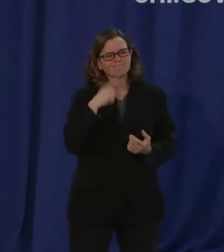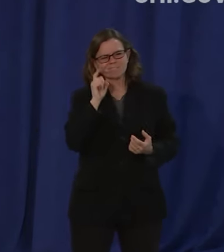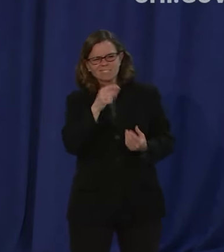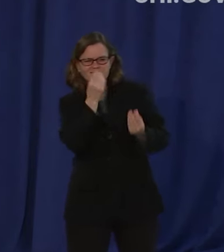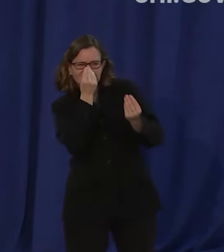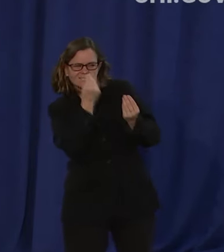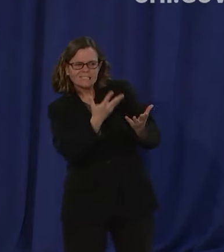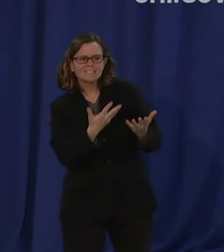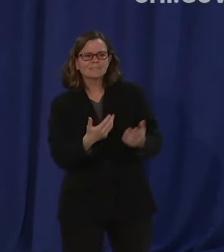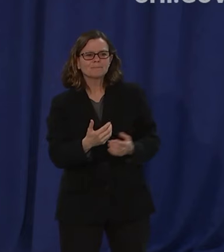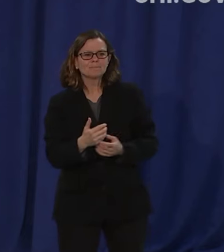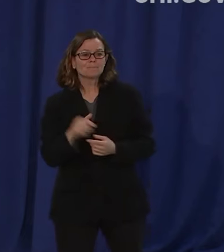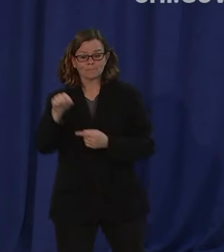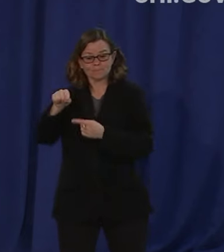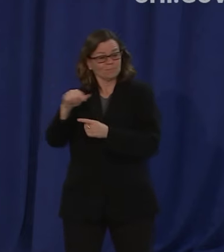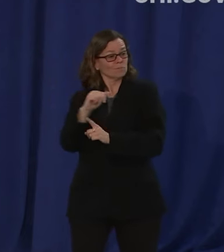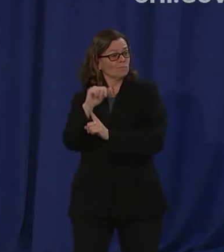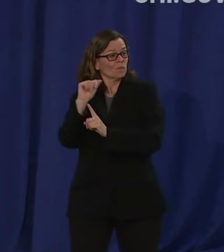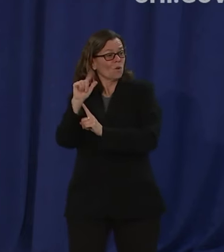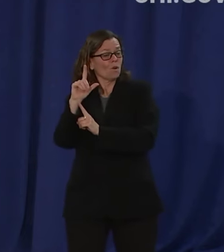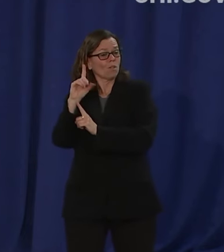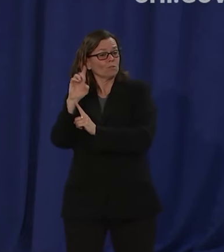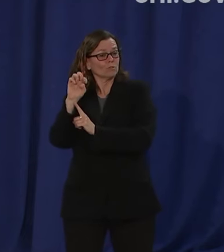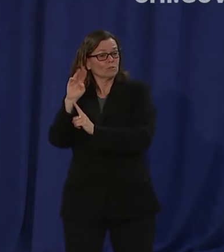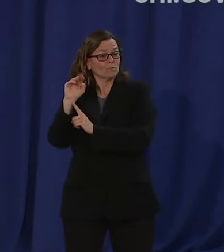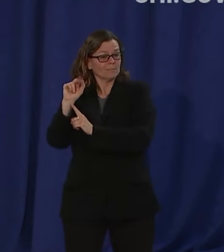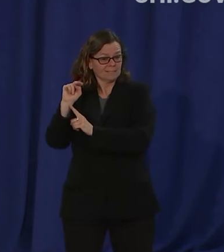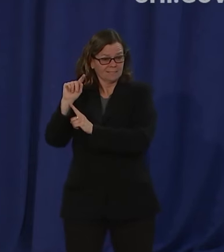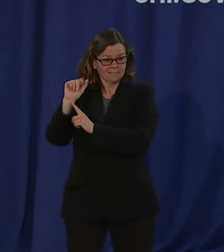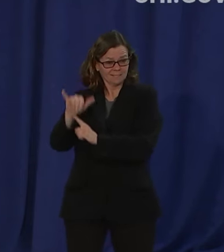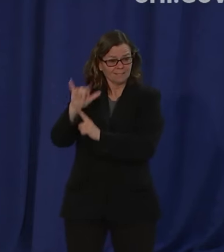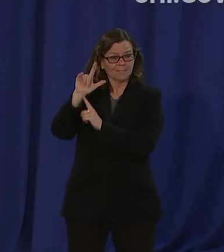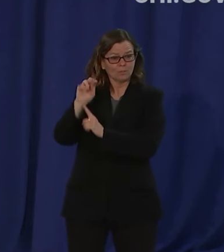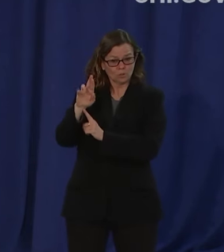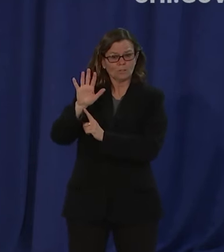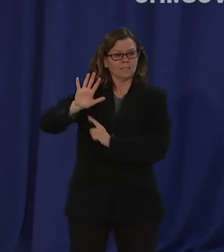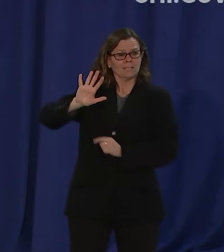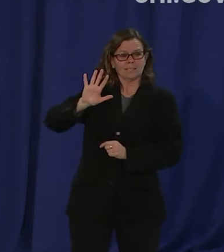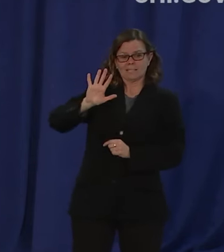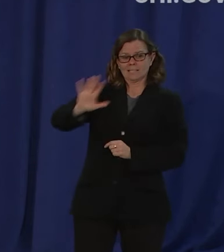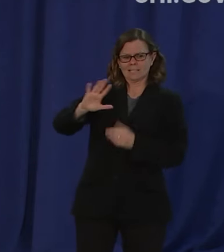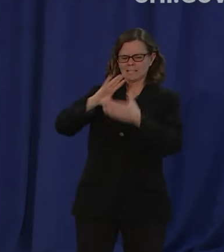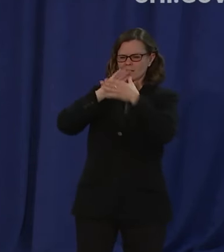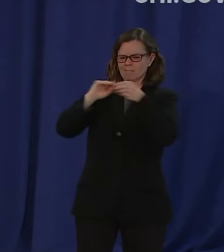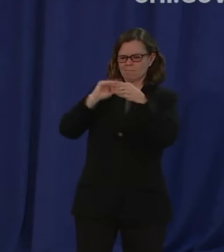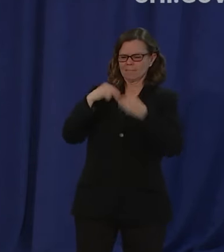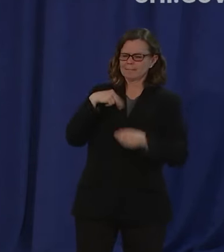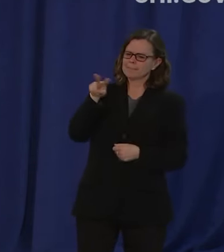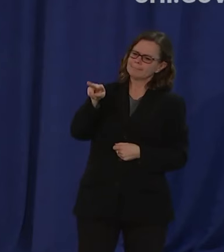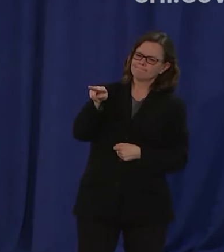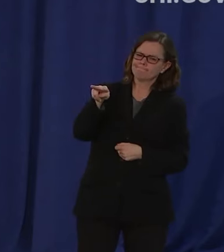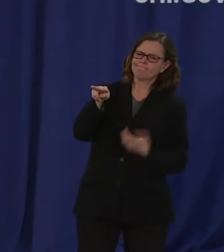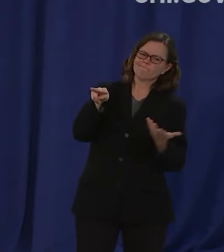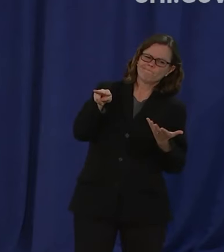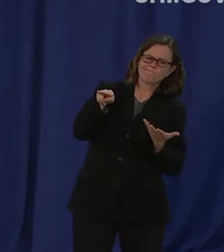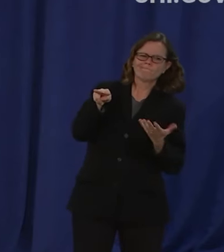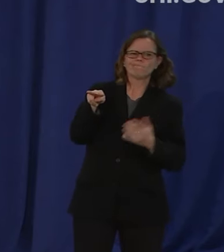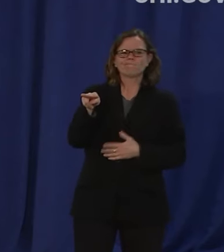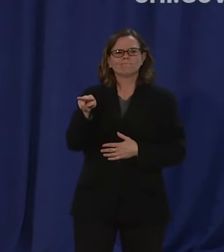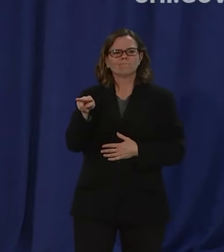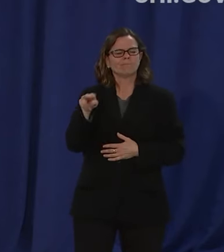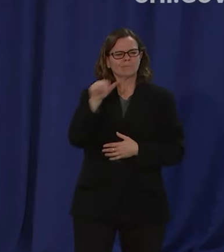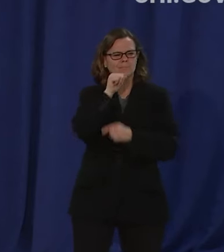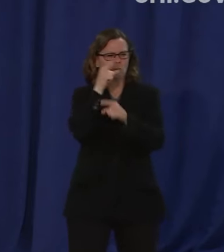premise is not correct uh and again through 24 plus formal briefings